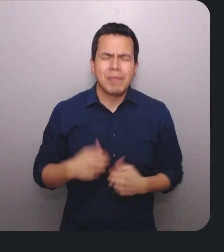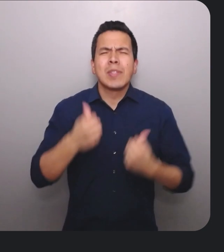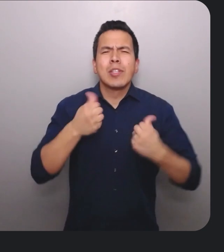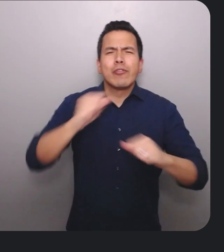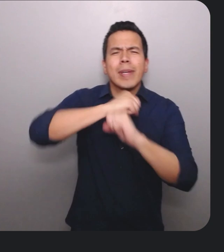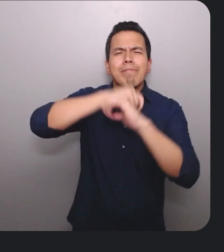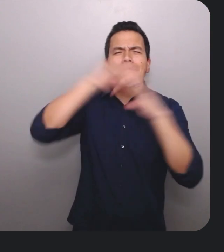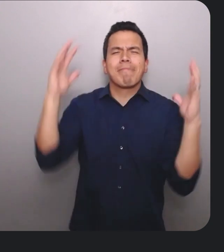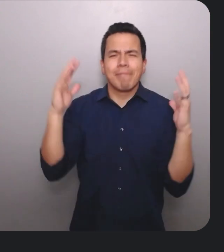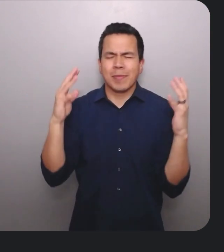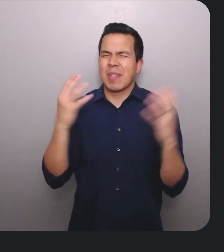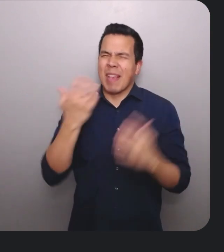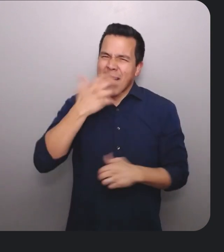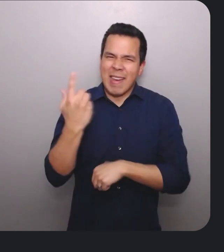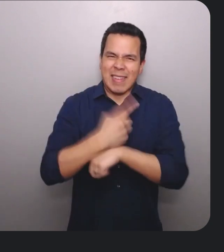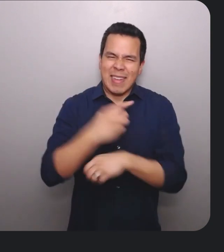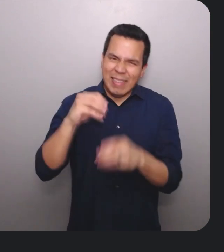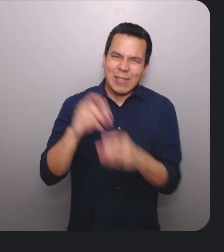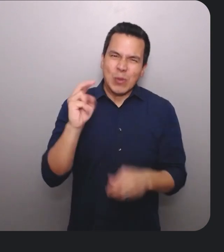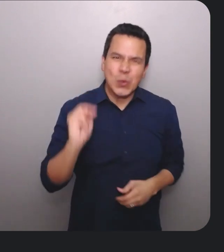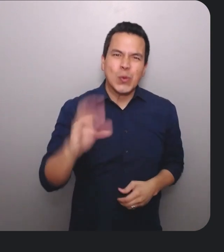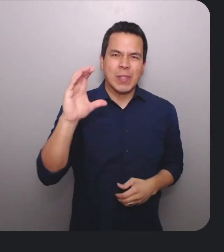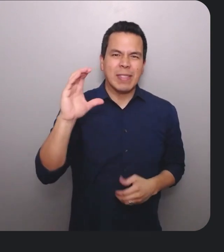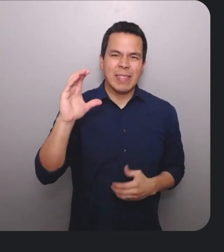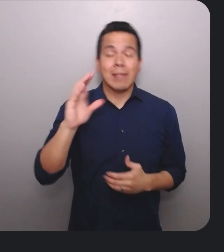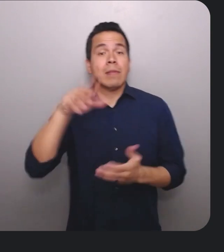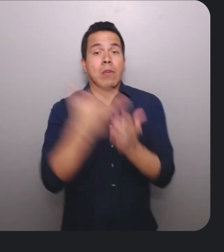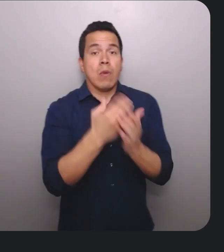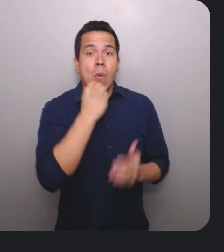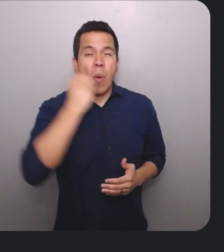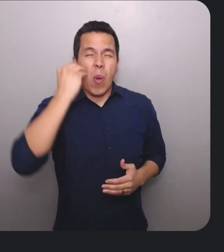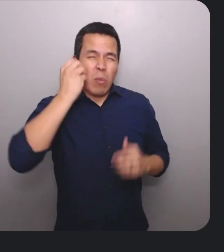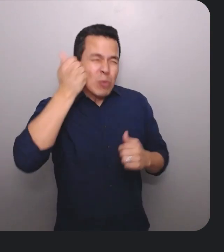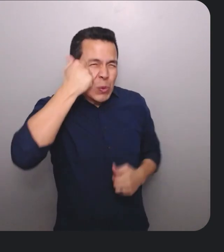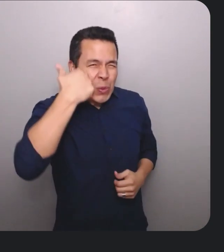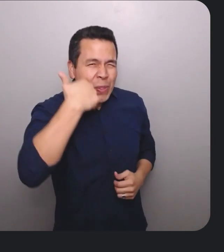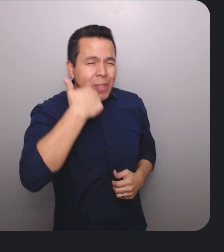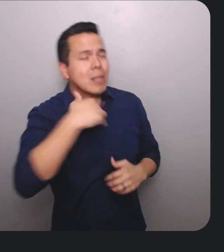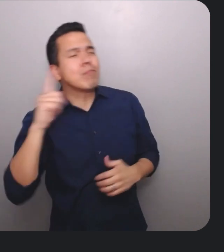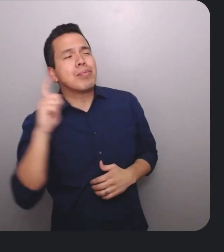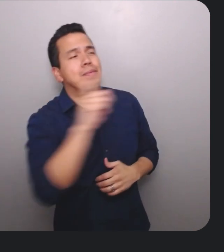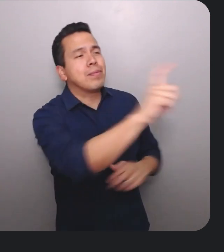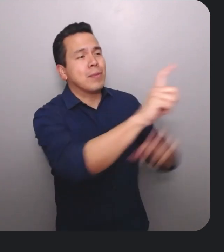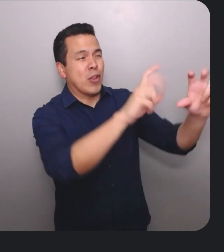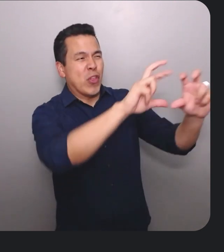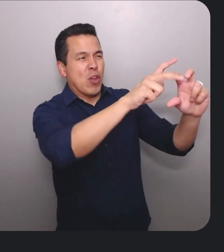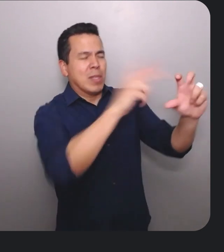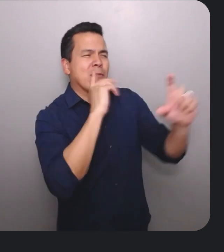Let's picture the scene. Imagine it's a hot New York summer day. You get home sweating and dash over to your thermostat to turn up the air.